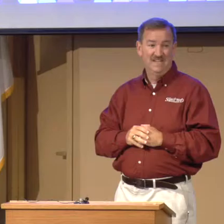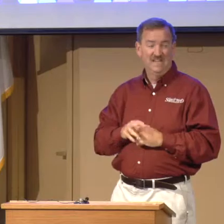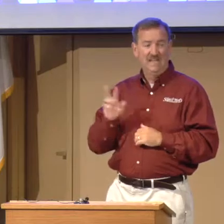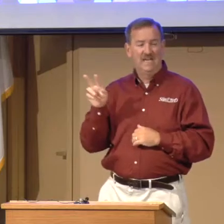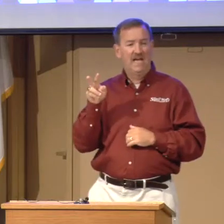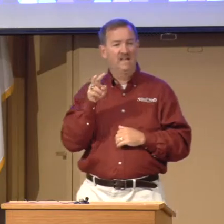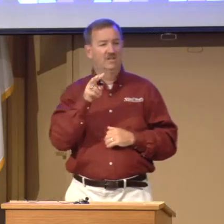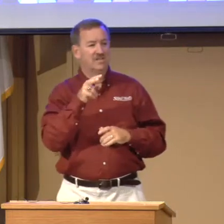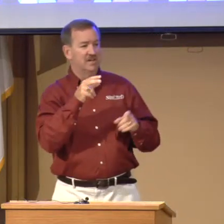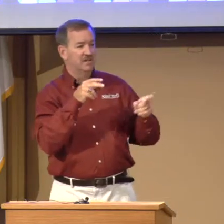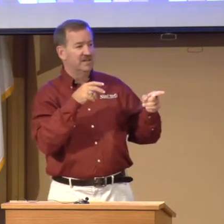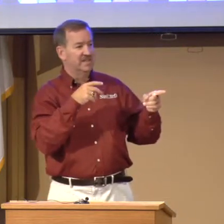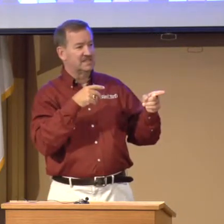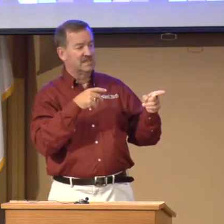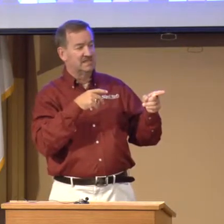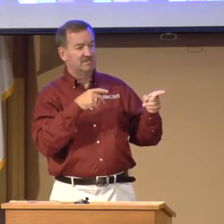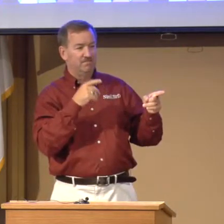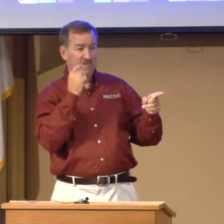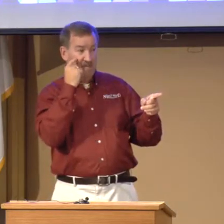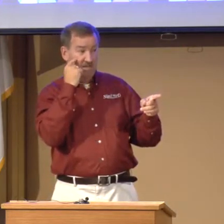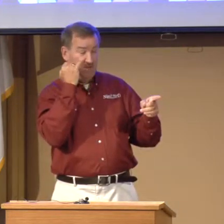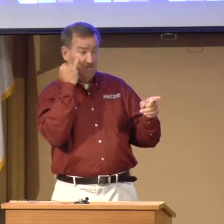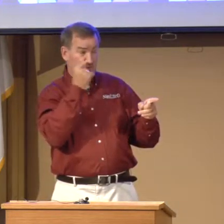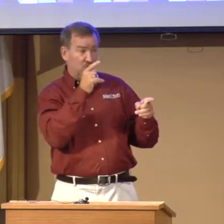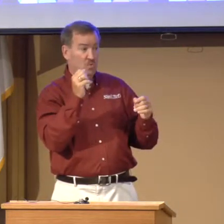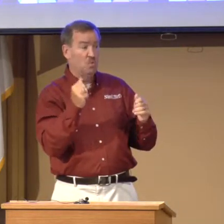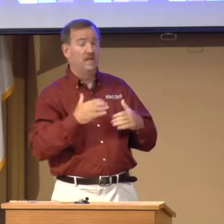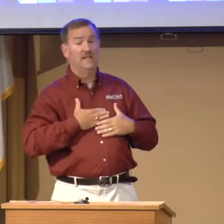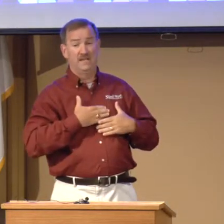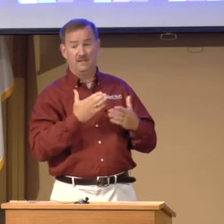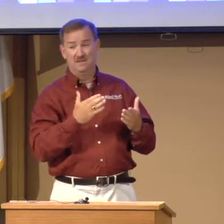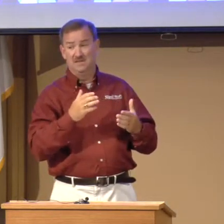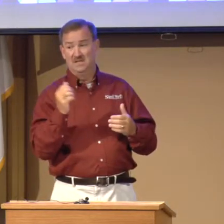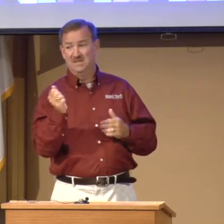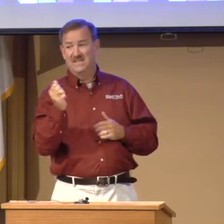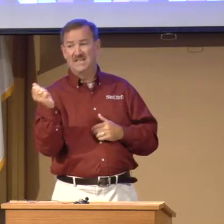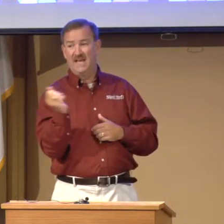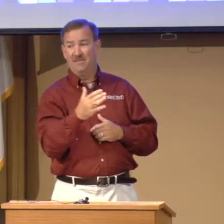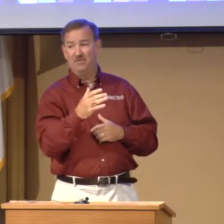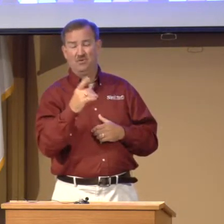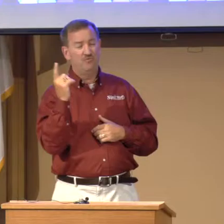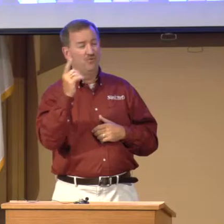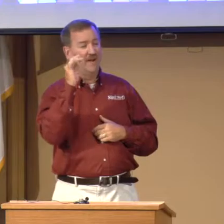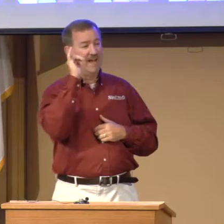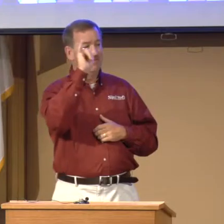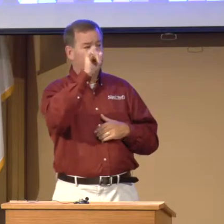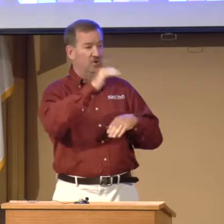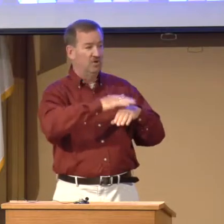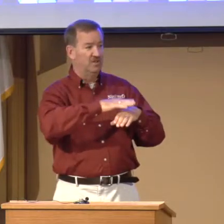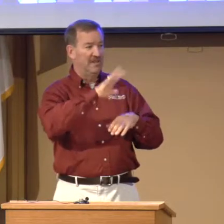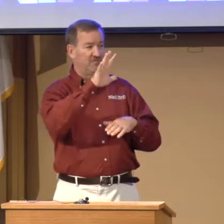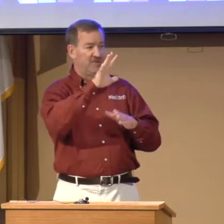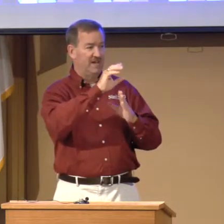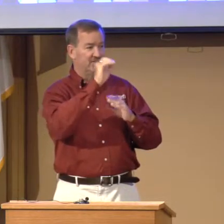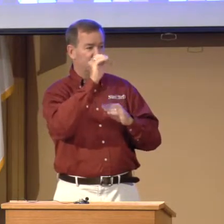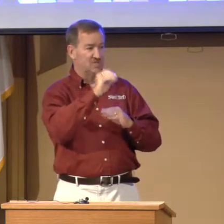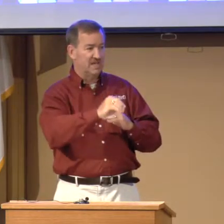And I looked at her, and I said, if you are willing to gamble forever on that 5%,